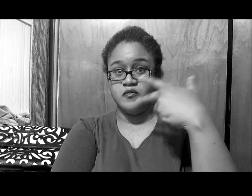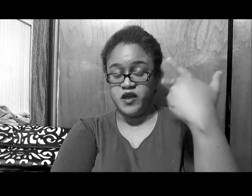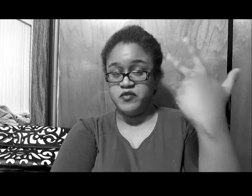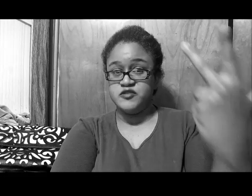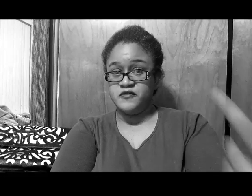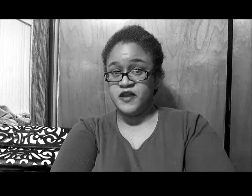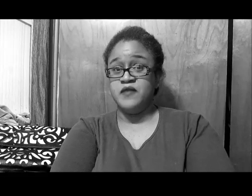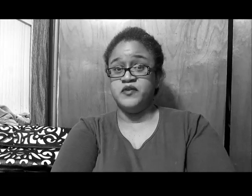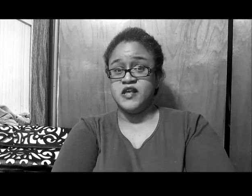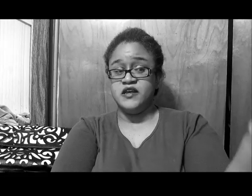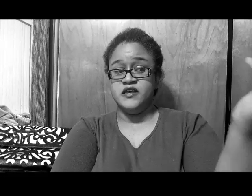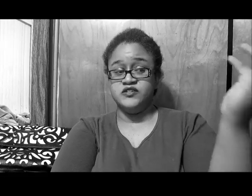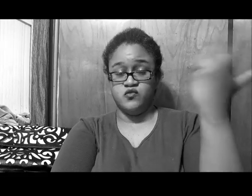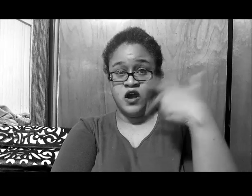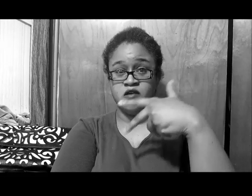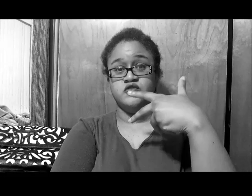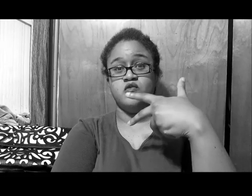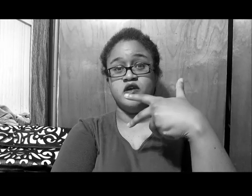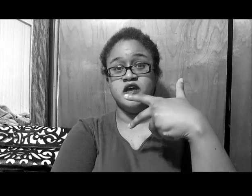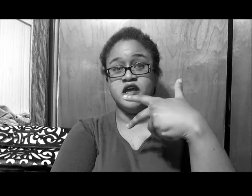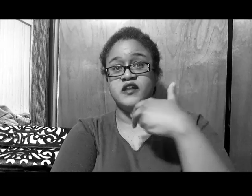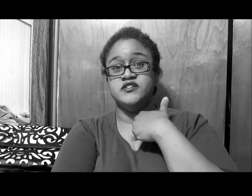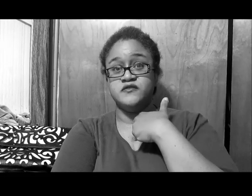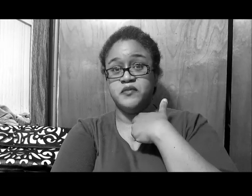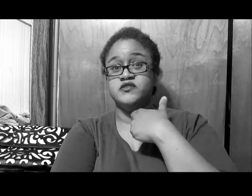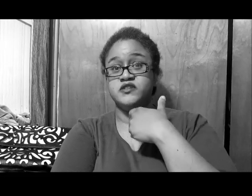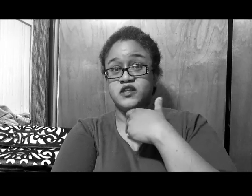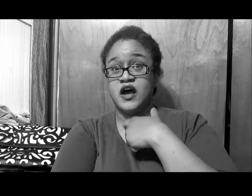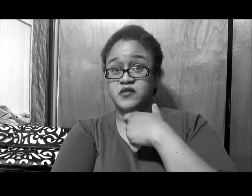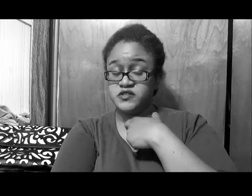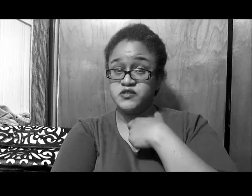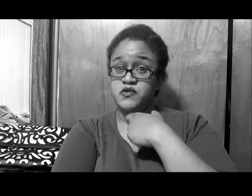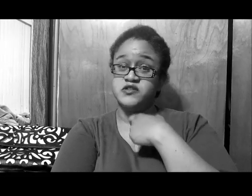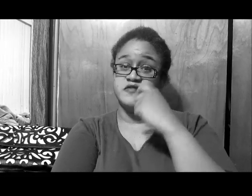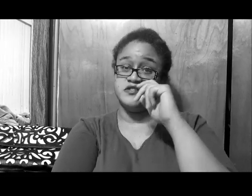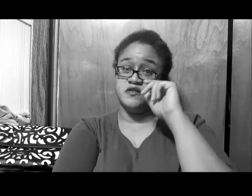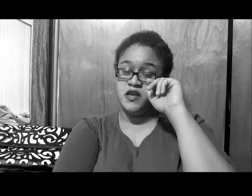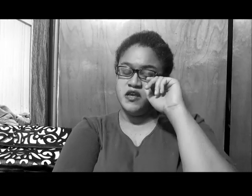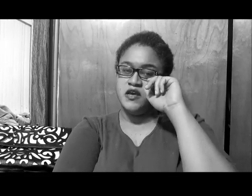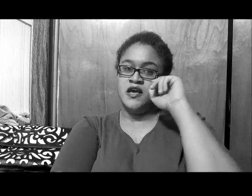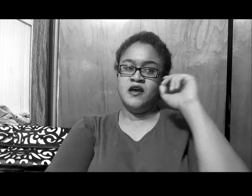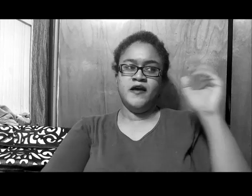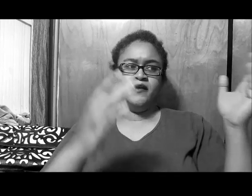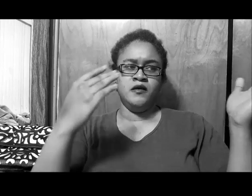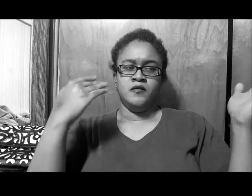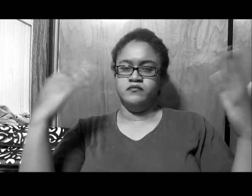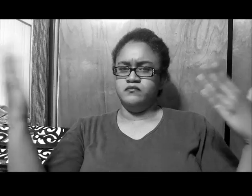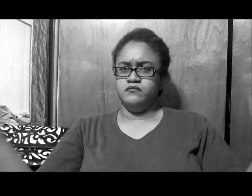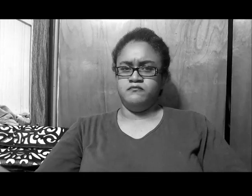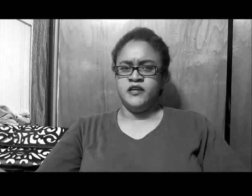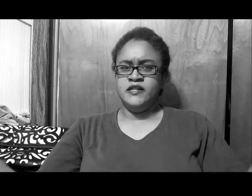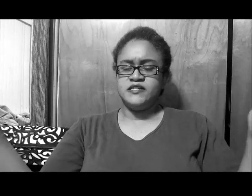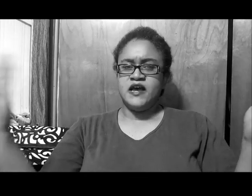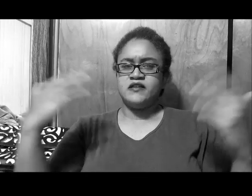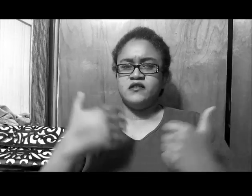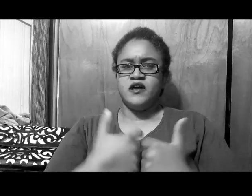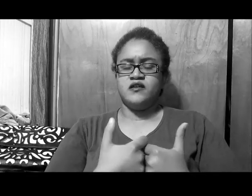maybe it's what I've got, but that is derogatory, and it's a person, obviously, it's personally offensive to me, and he's acting like,